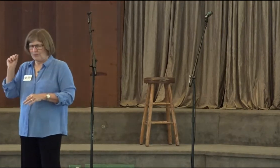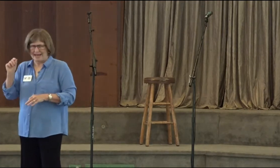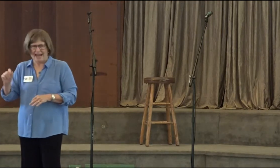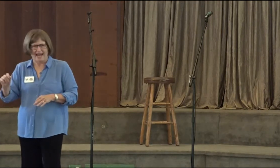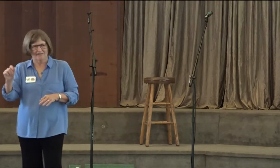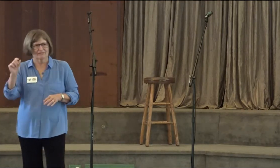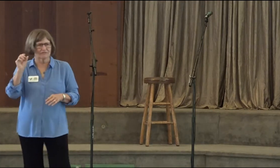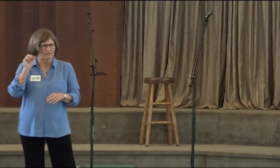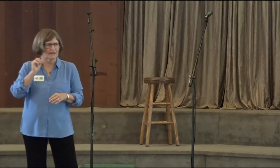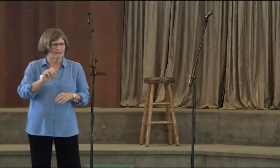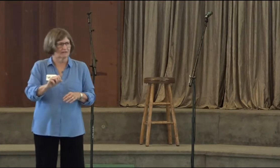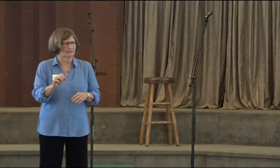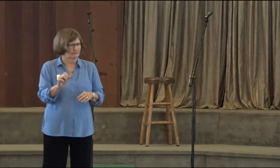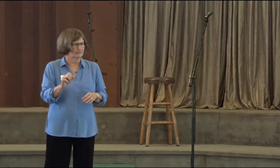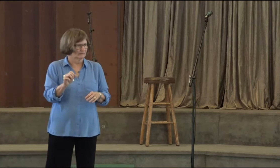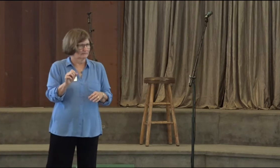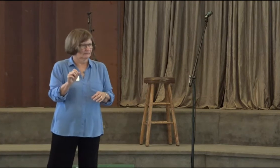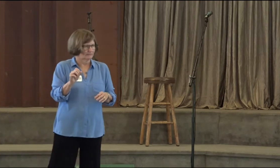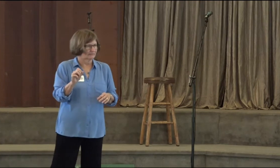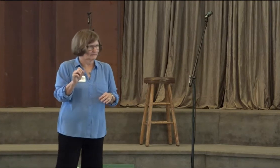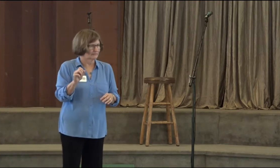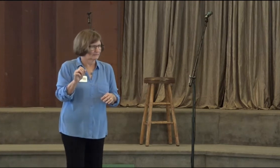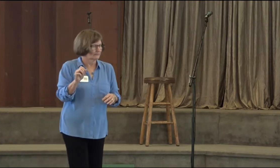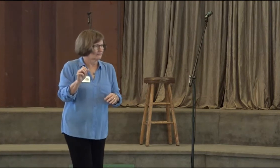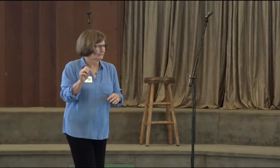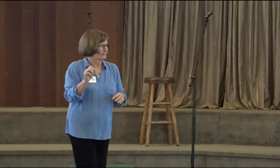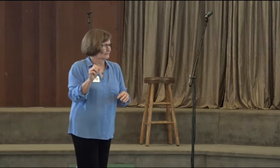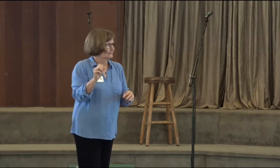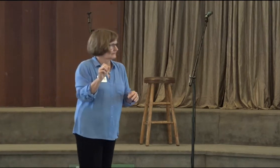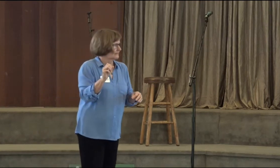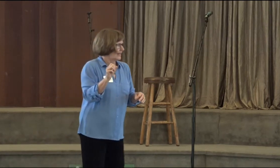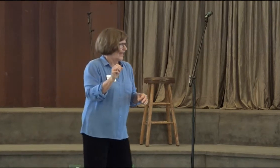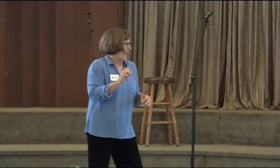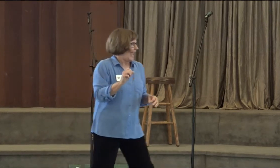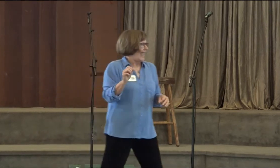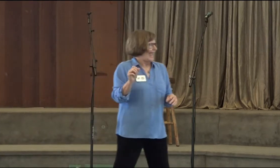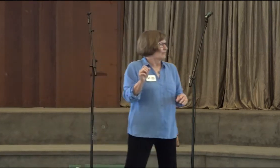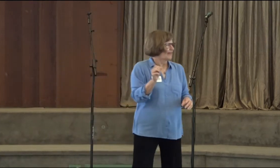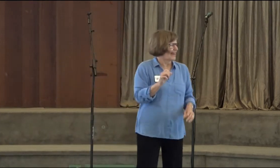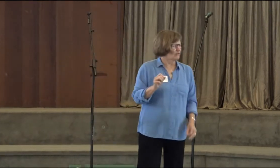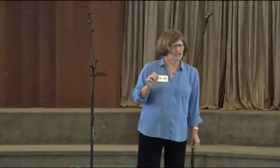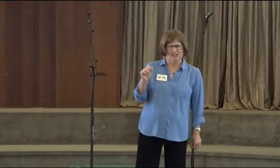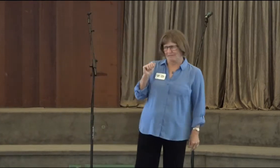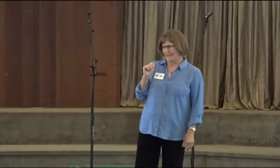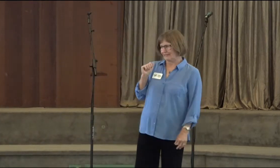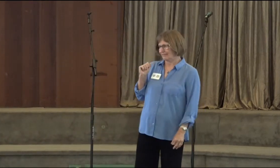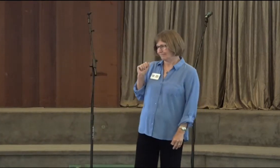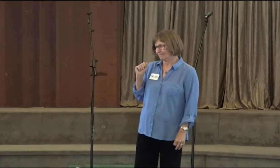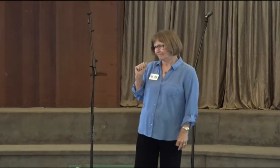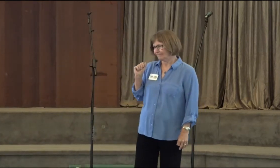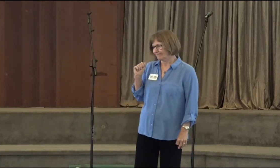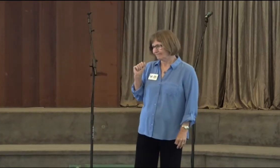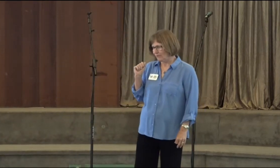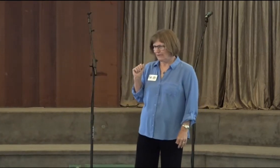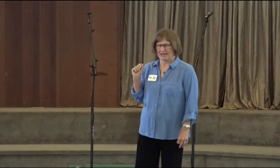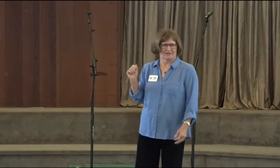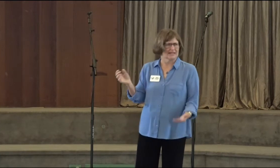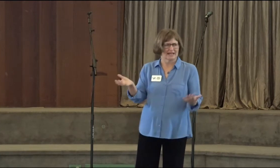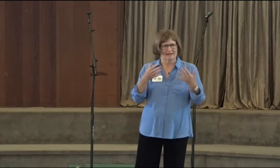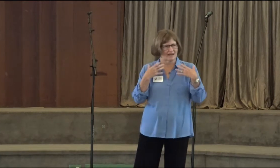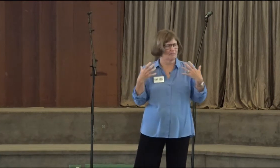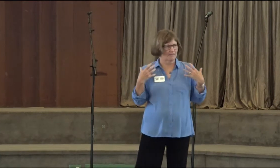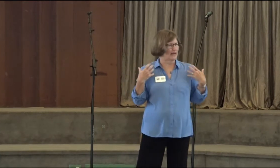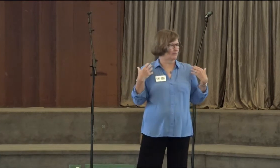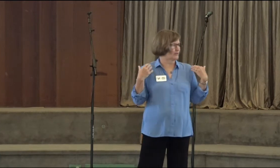We have to feel without judgment, without